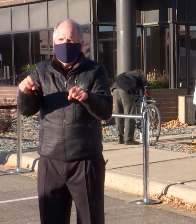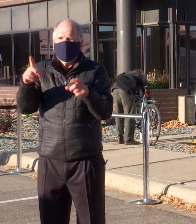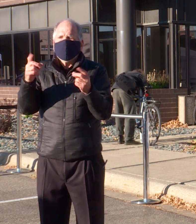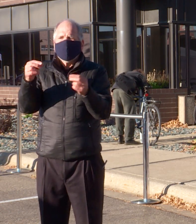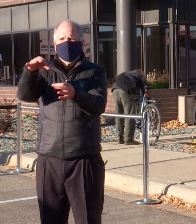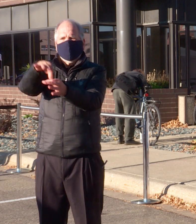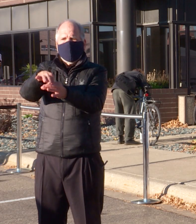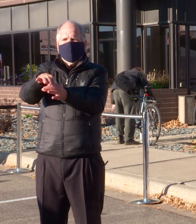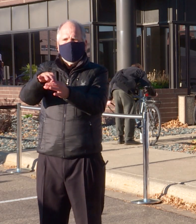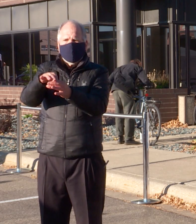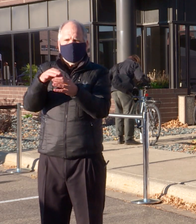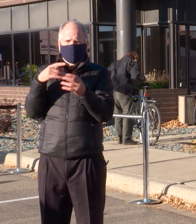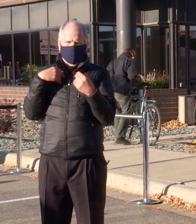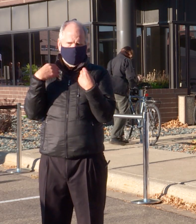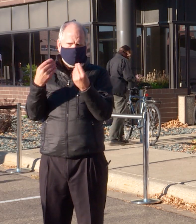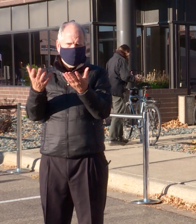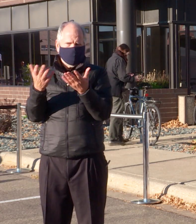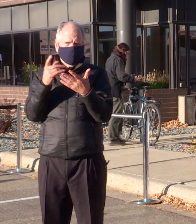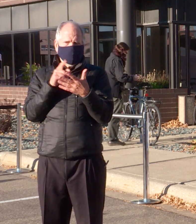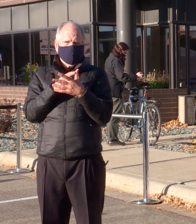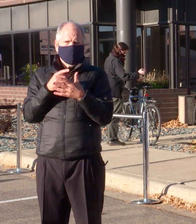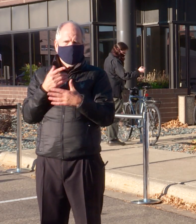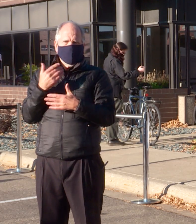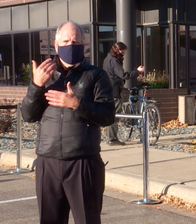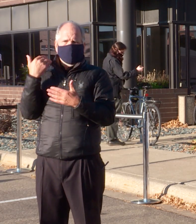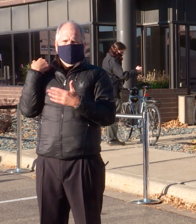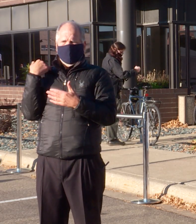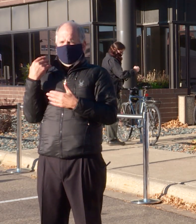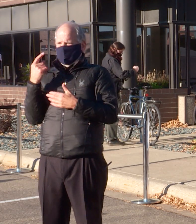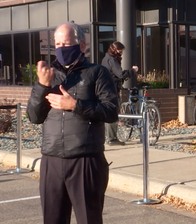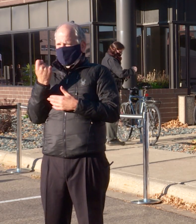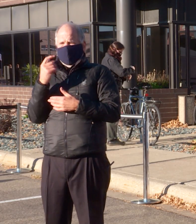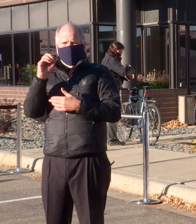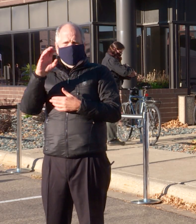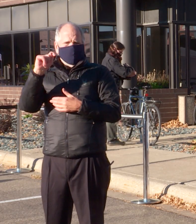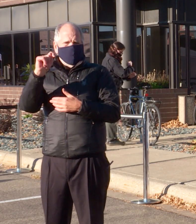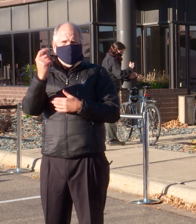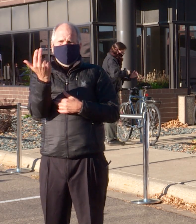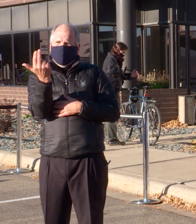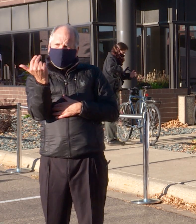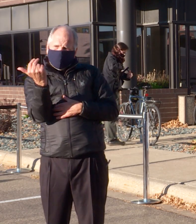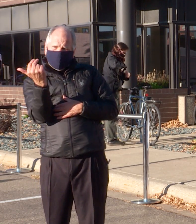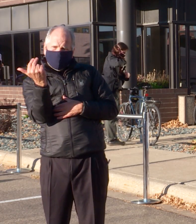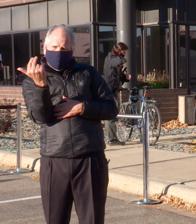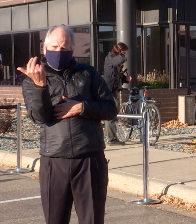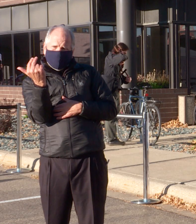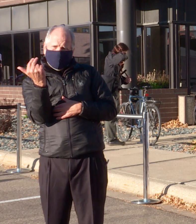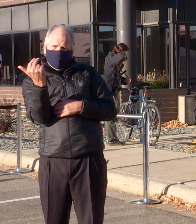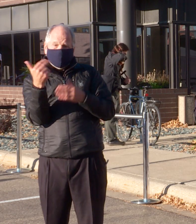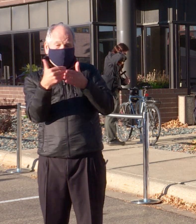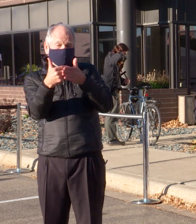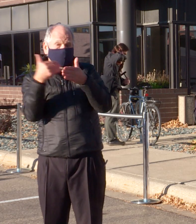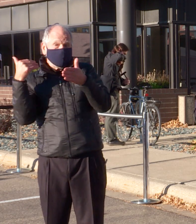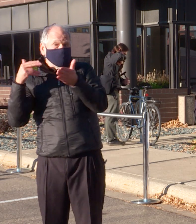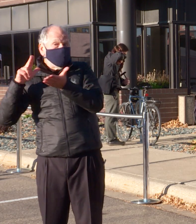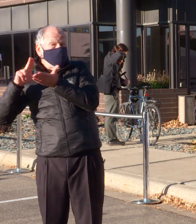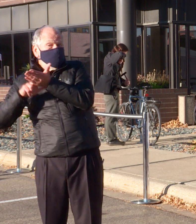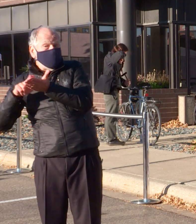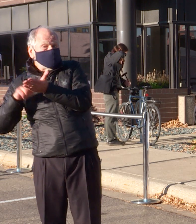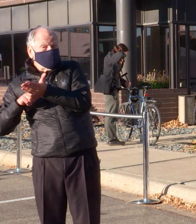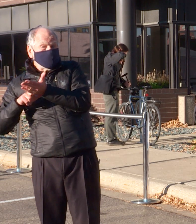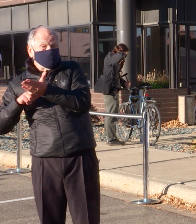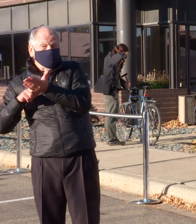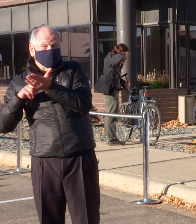past Tuesday, October 13th was the pre-registration deadline for voters to register in advance of this year's election.